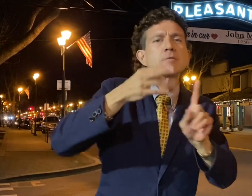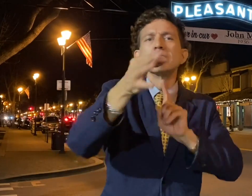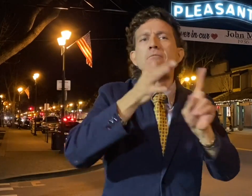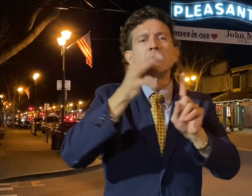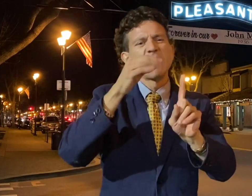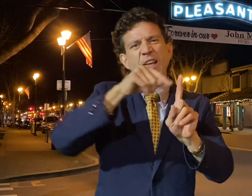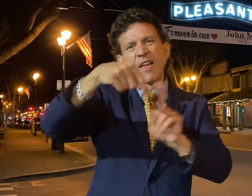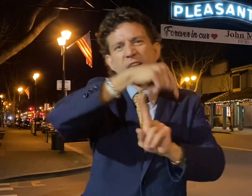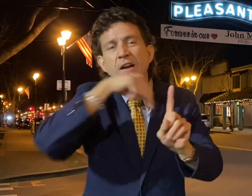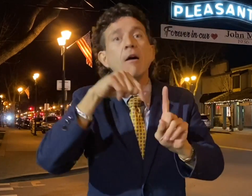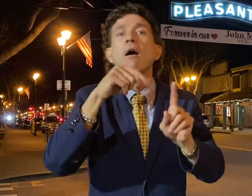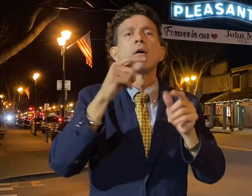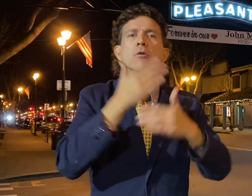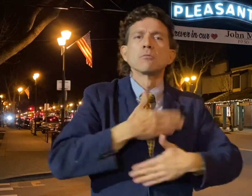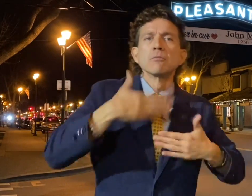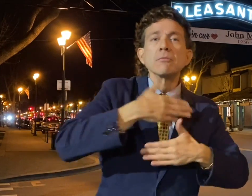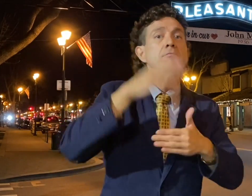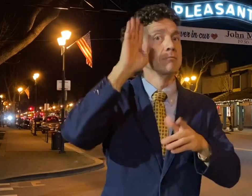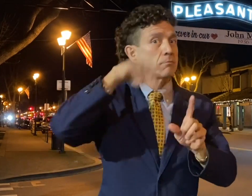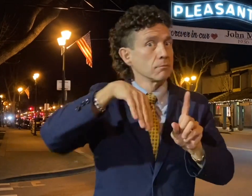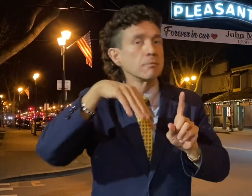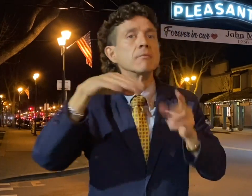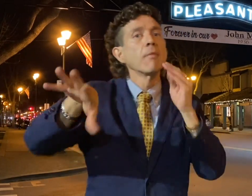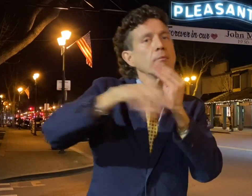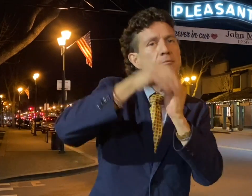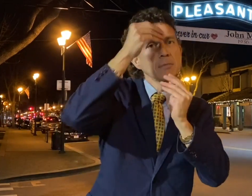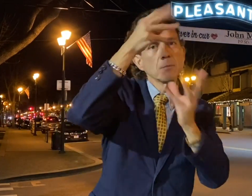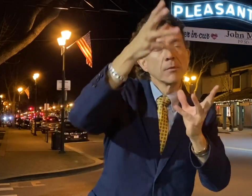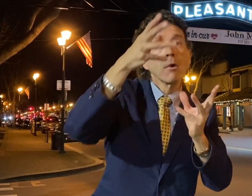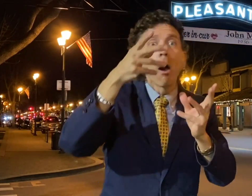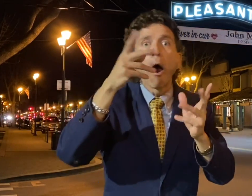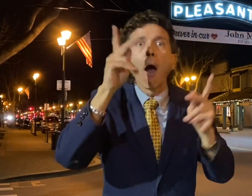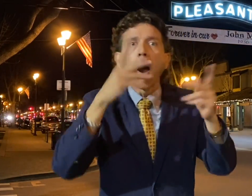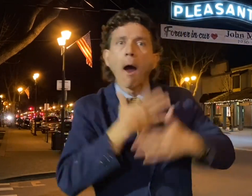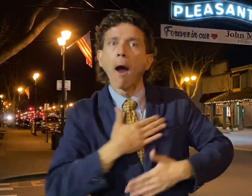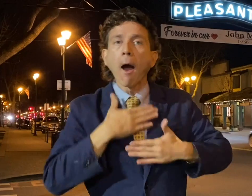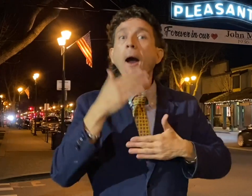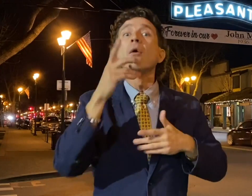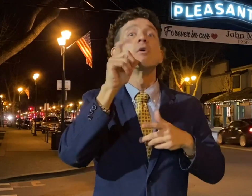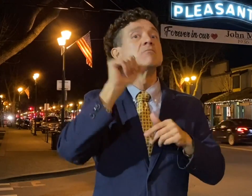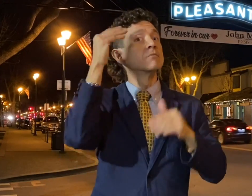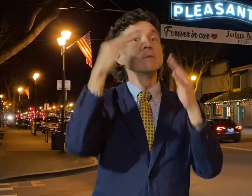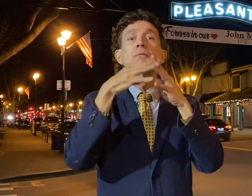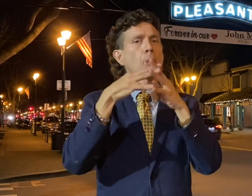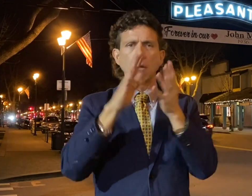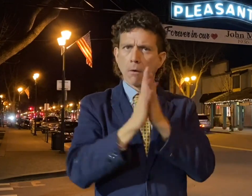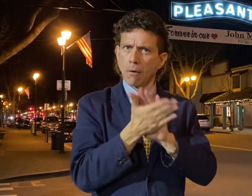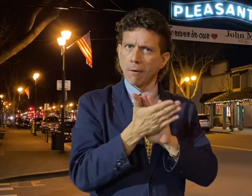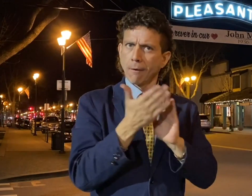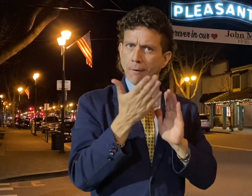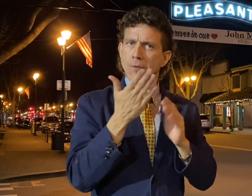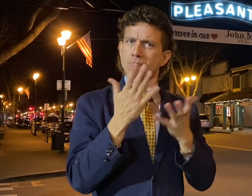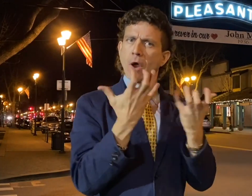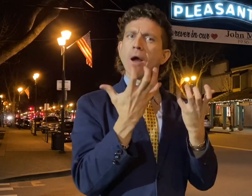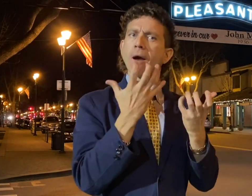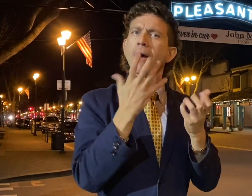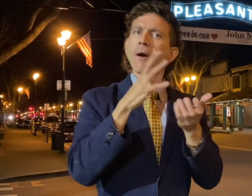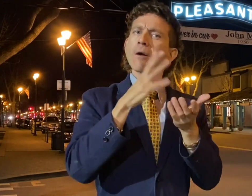of the players' history. With this additional information, people who once didn't know football found themselves